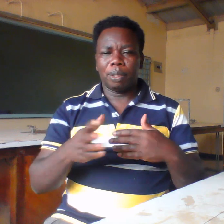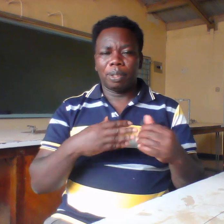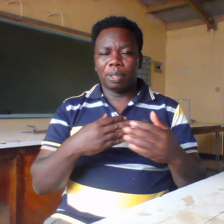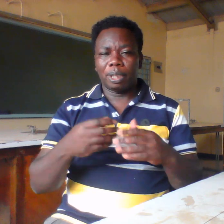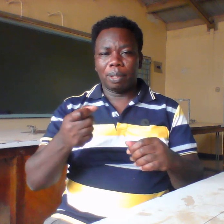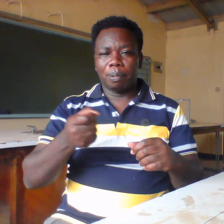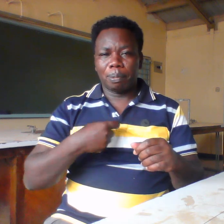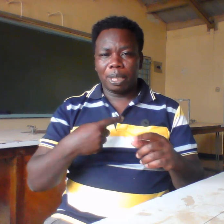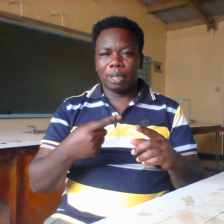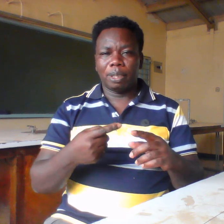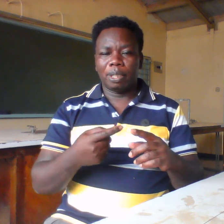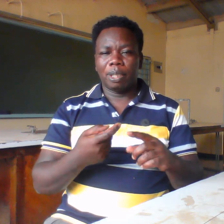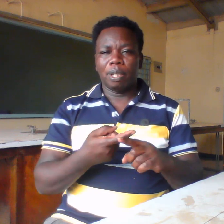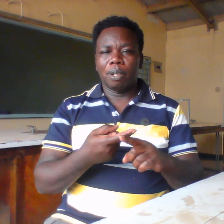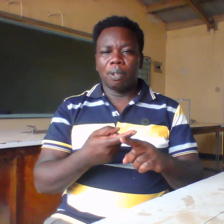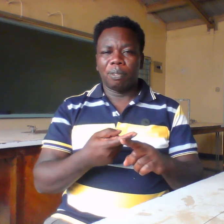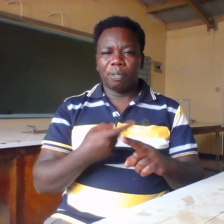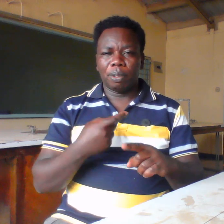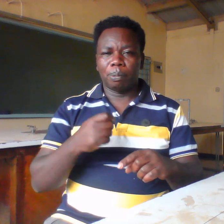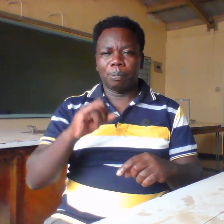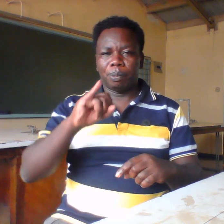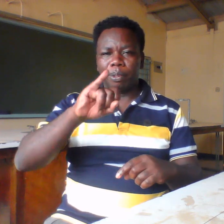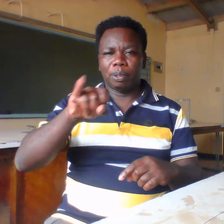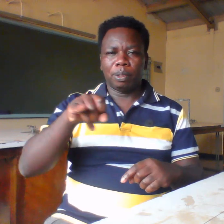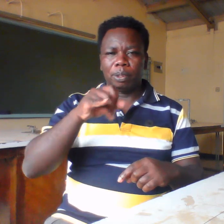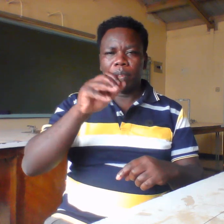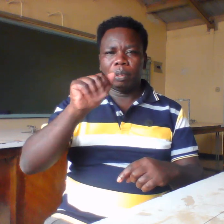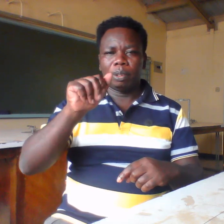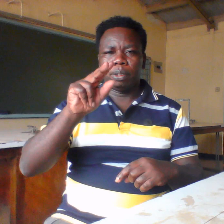January, we sign it January.